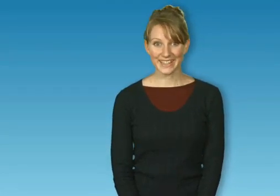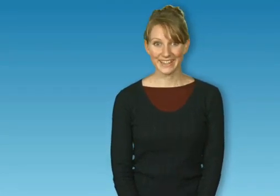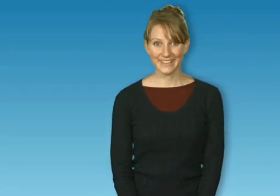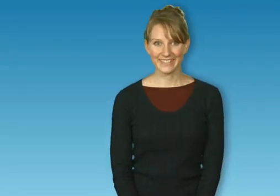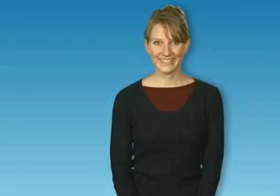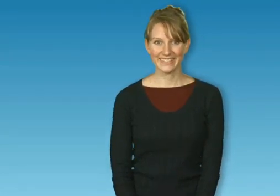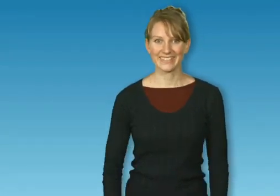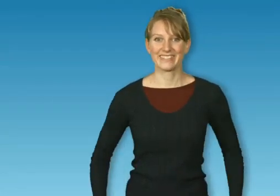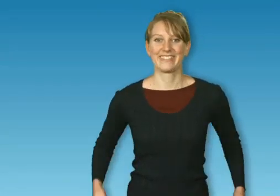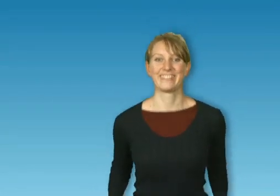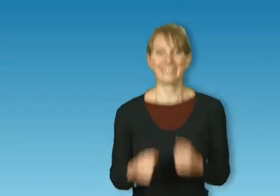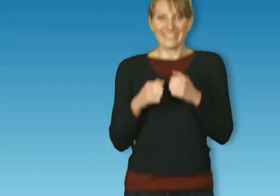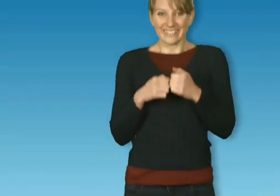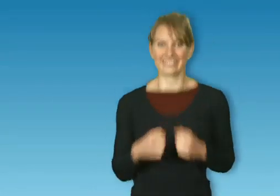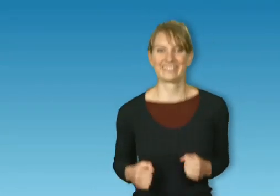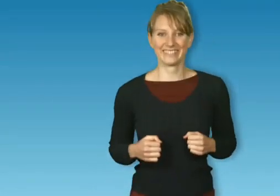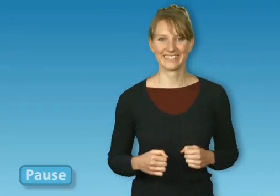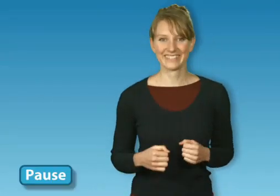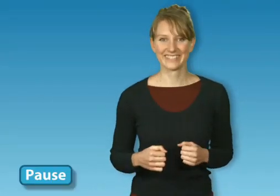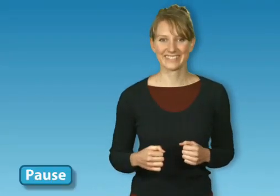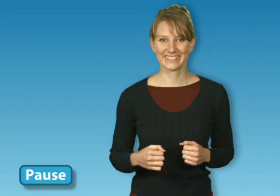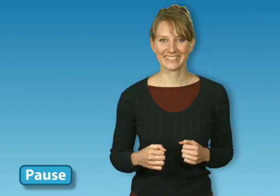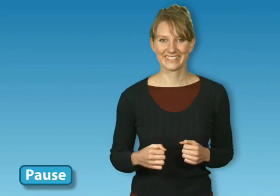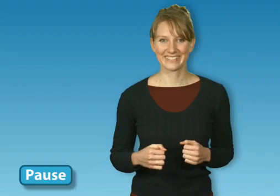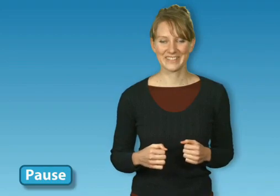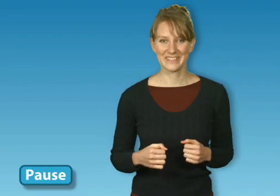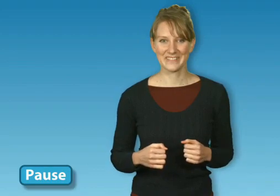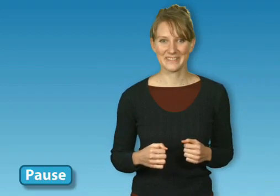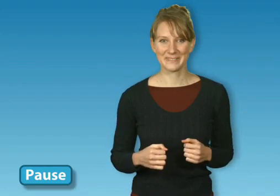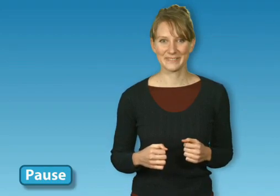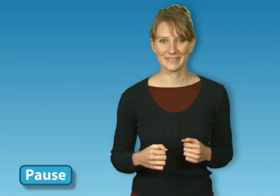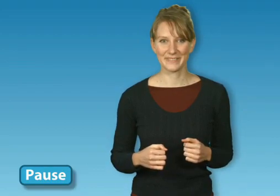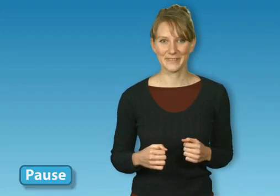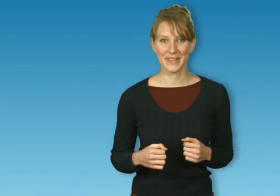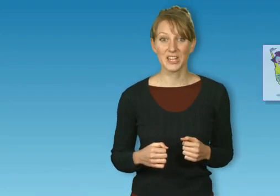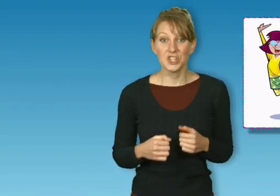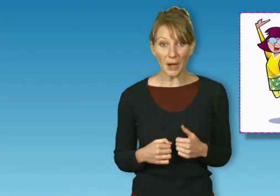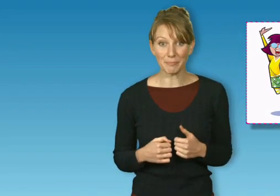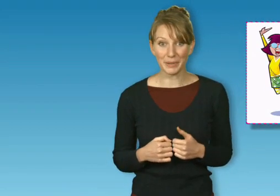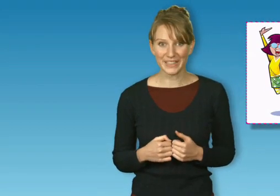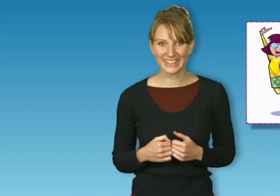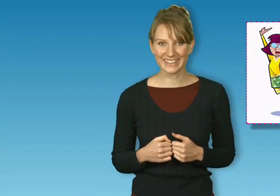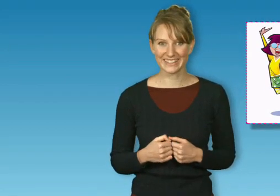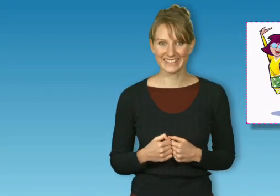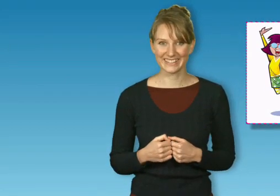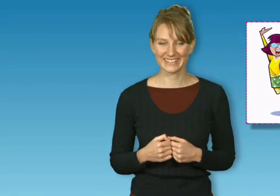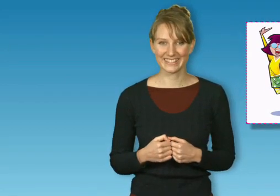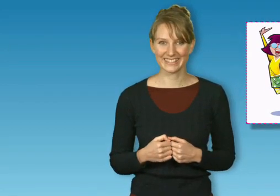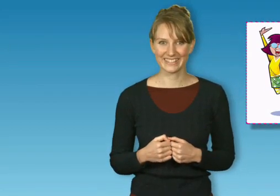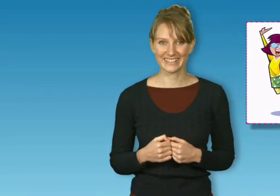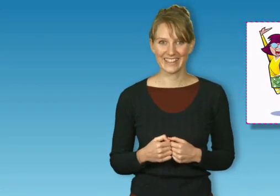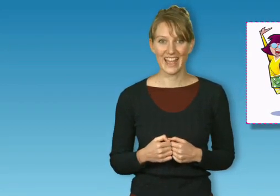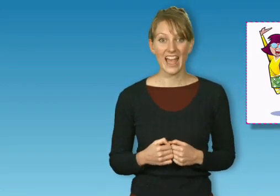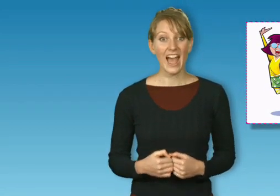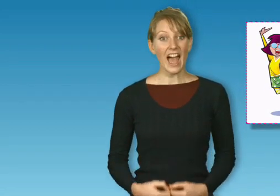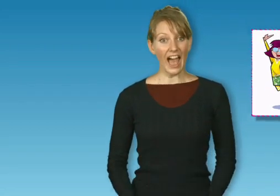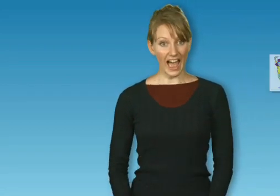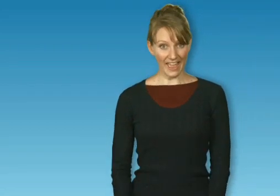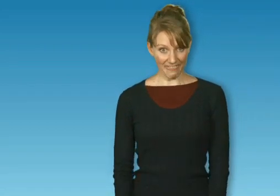jump and